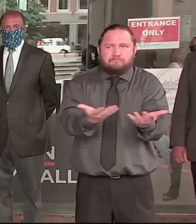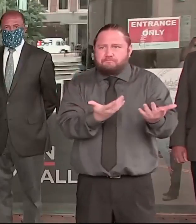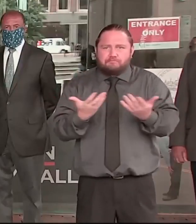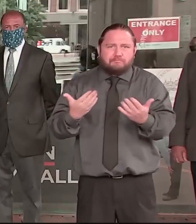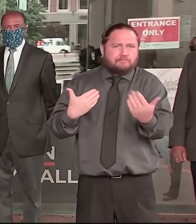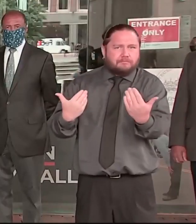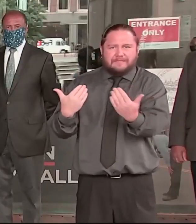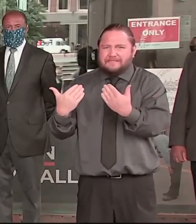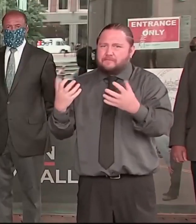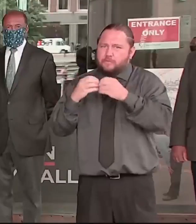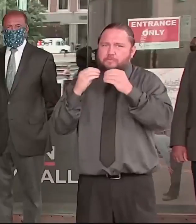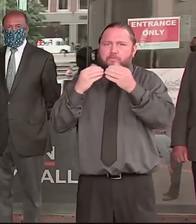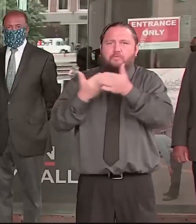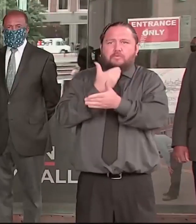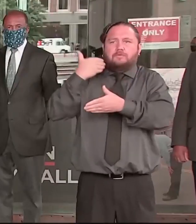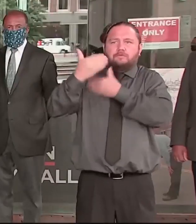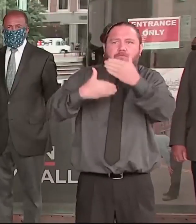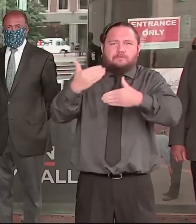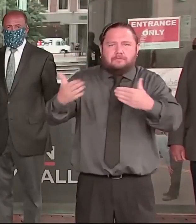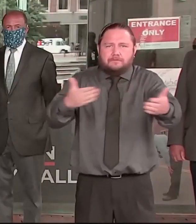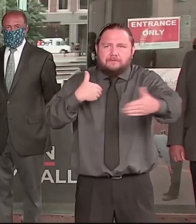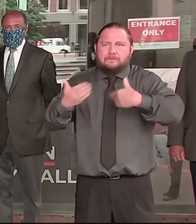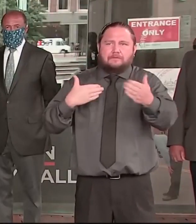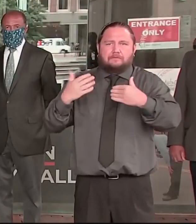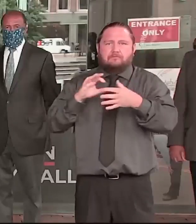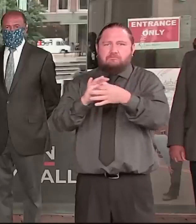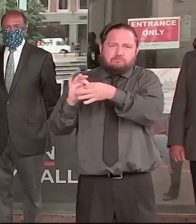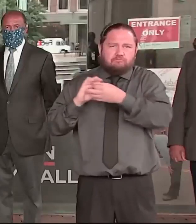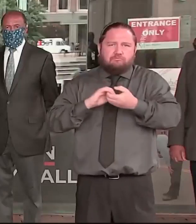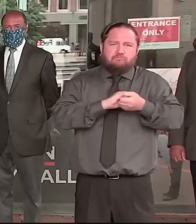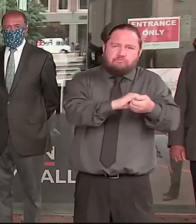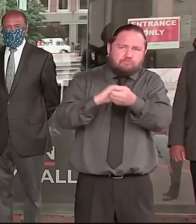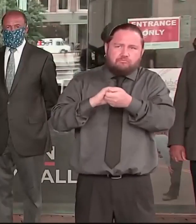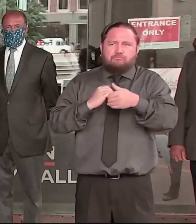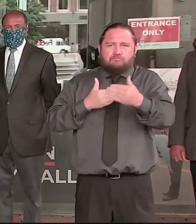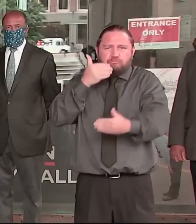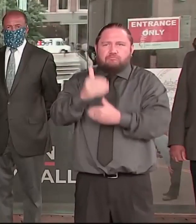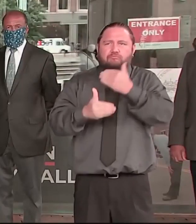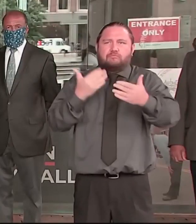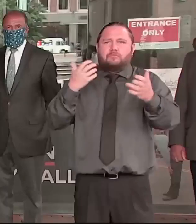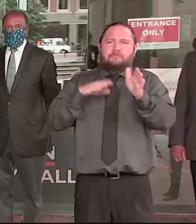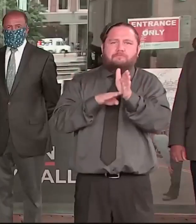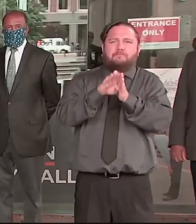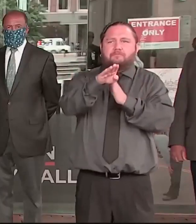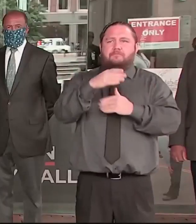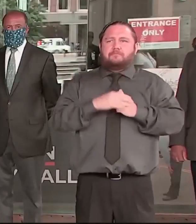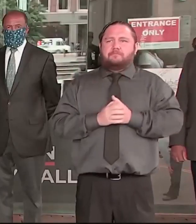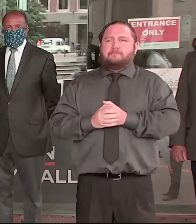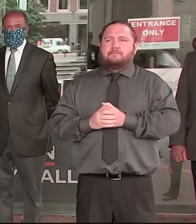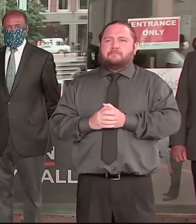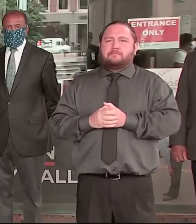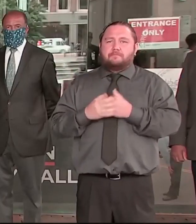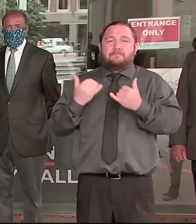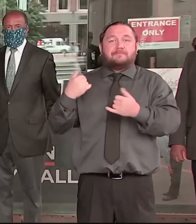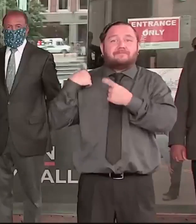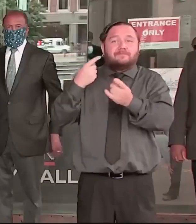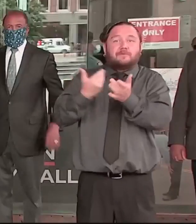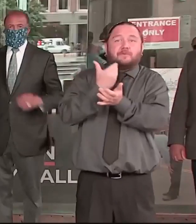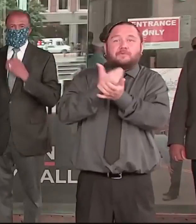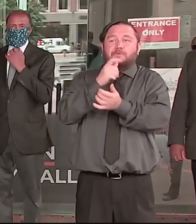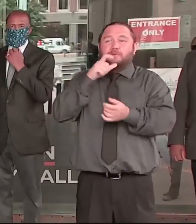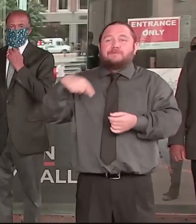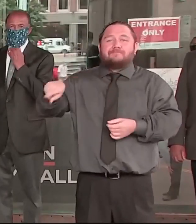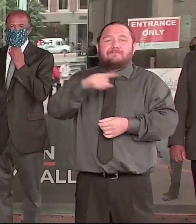Their work starts with a positive interaction with our communities in our classrooms and our schools. And in progress, in